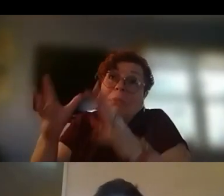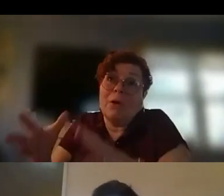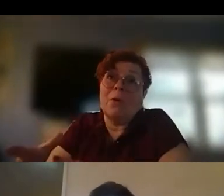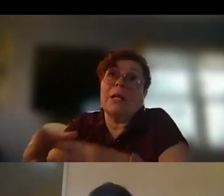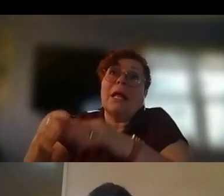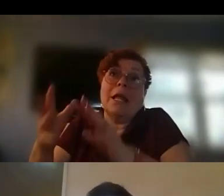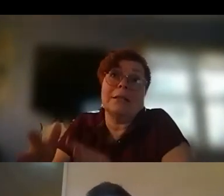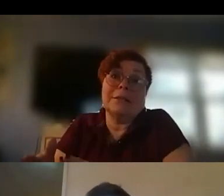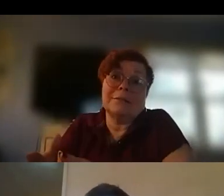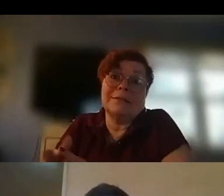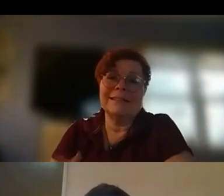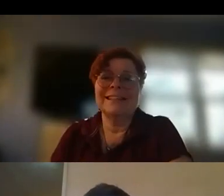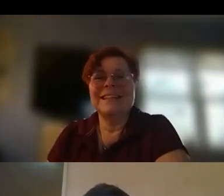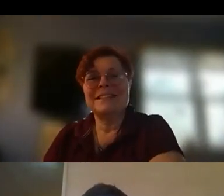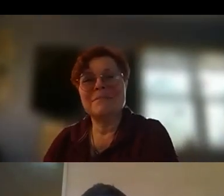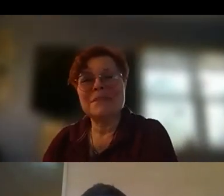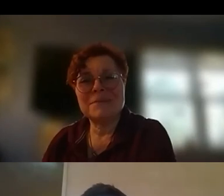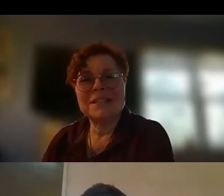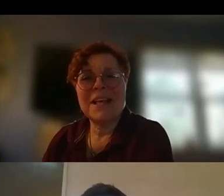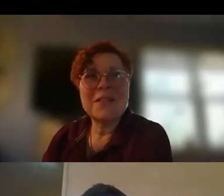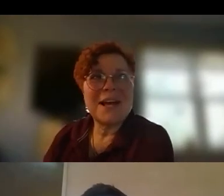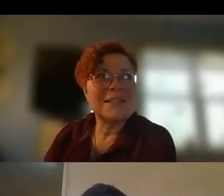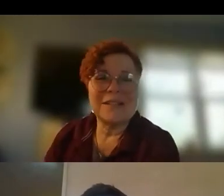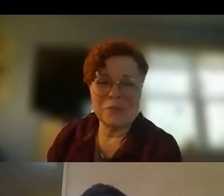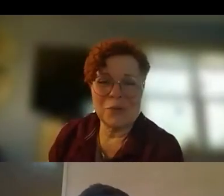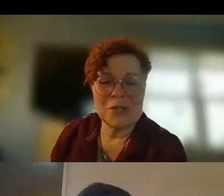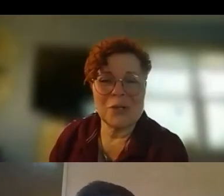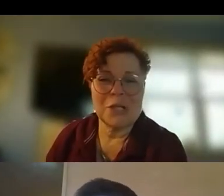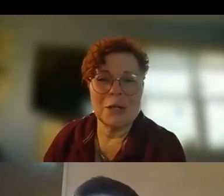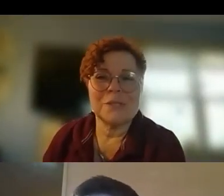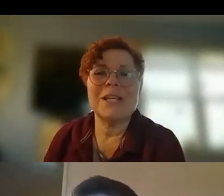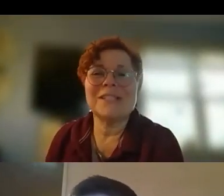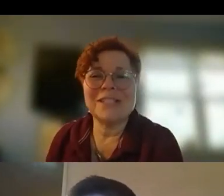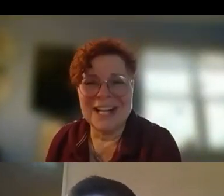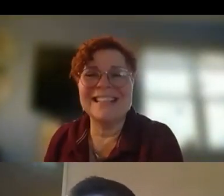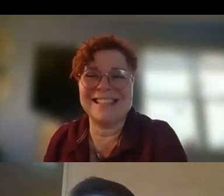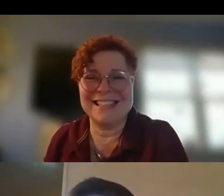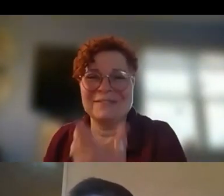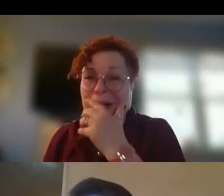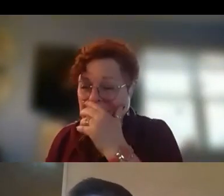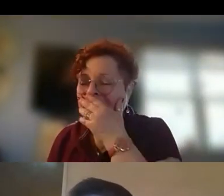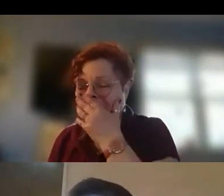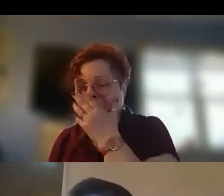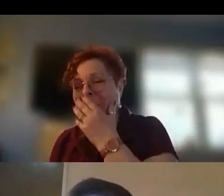it ends. Ah, that's difficult. That does work sometimes. Right. Right.